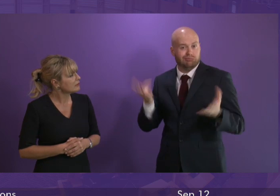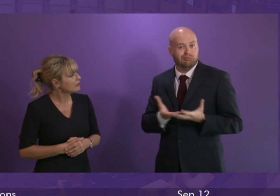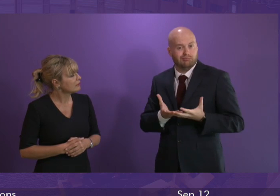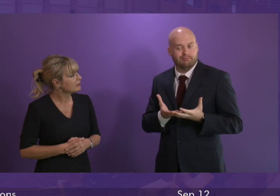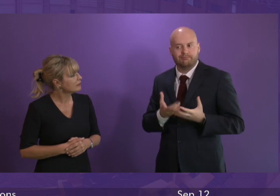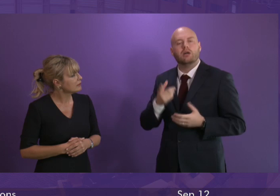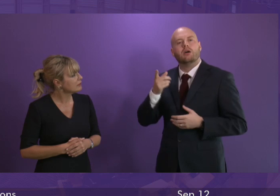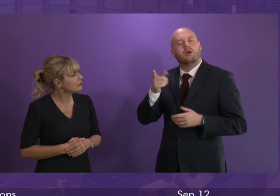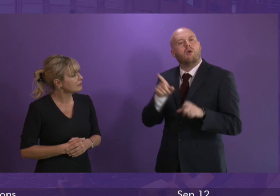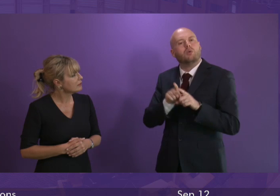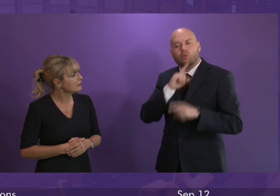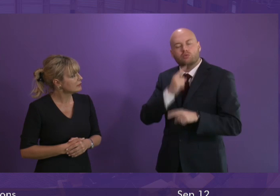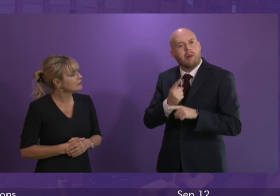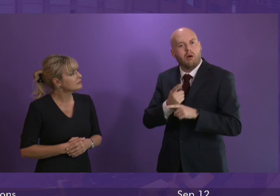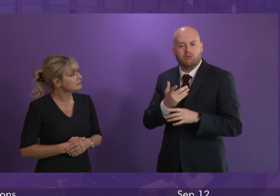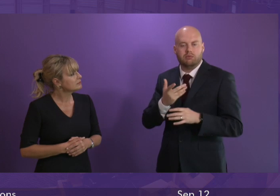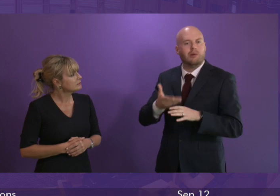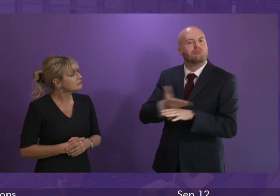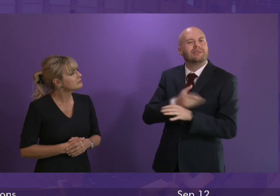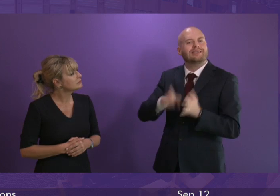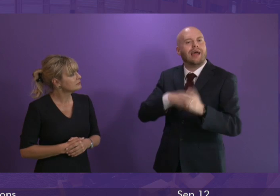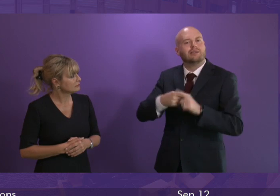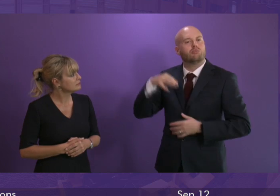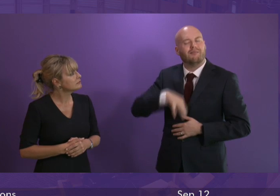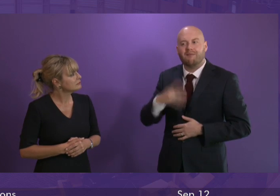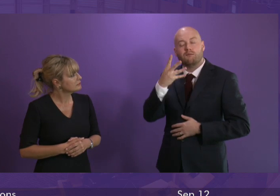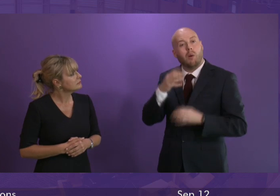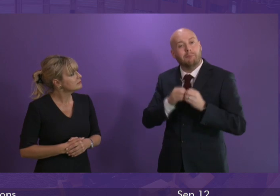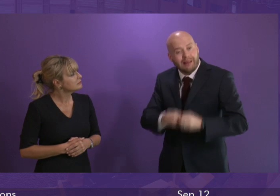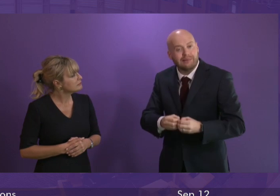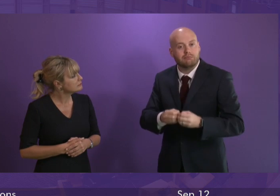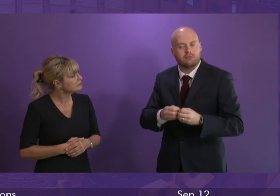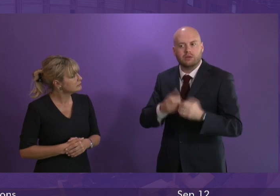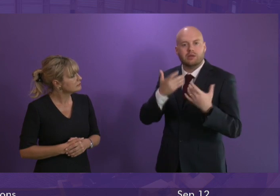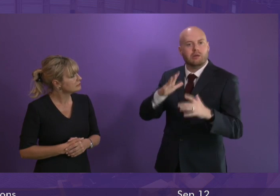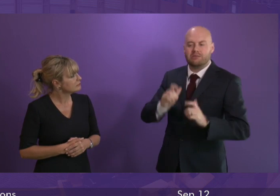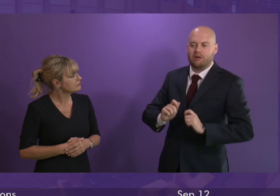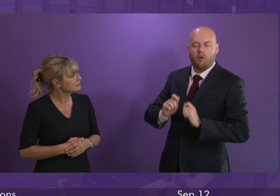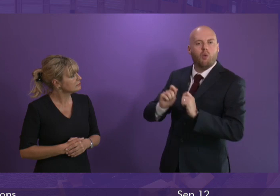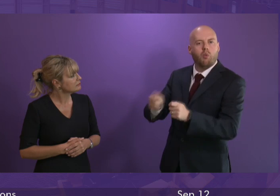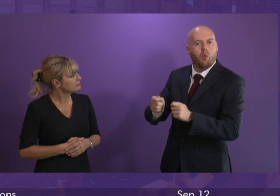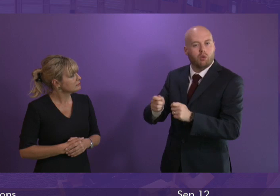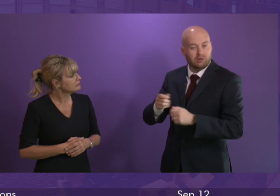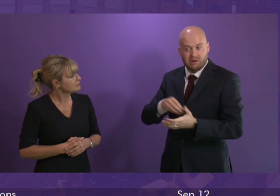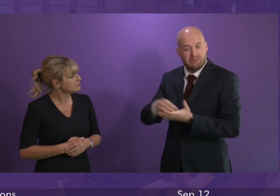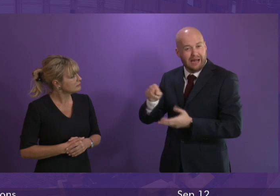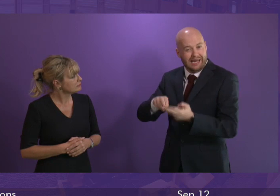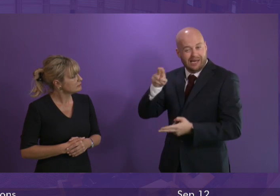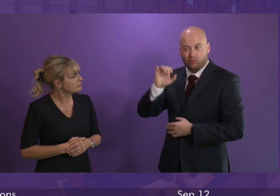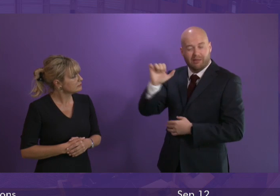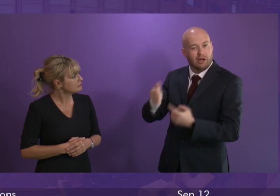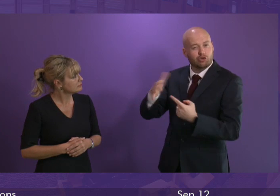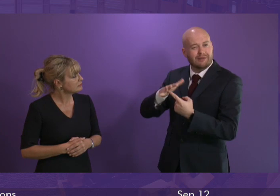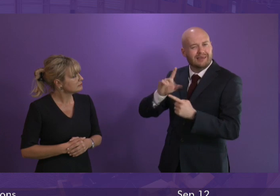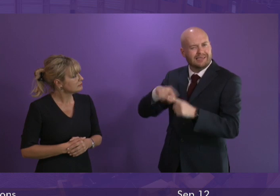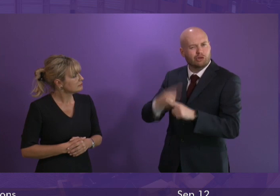pre-tax profit of more than four billion pounds and awarded a 30% pay rise to their chief executive does the first minister agree with